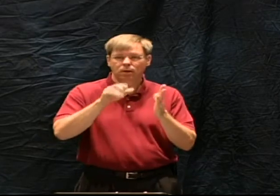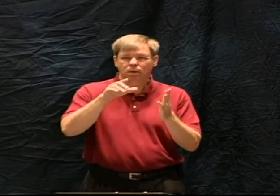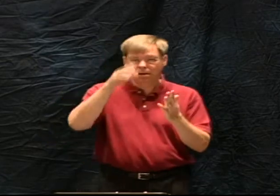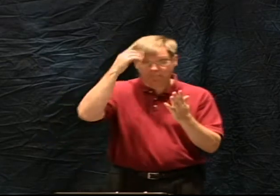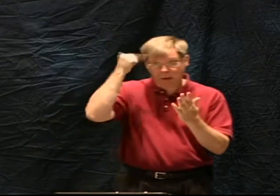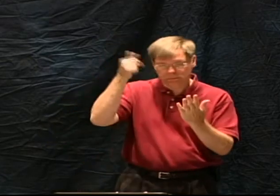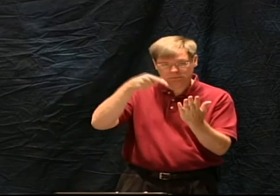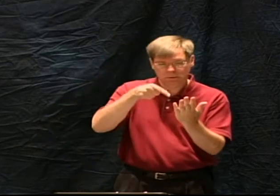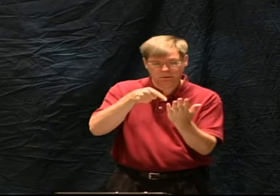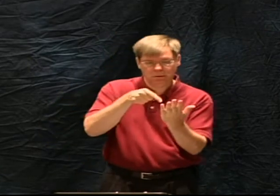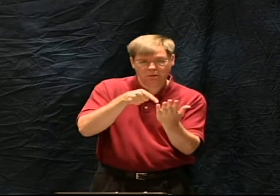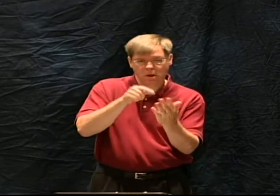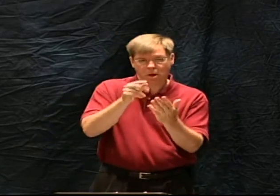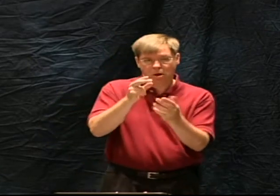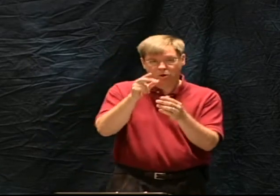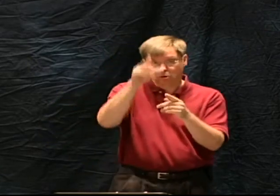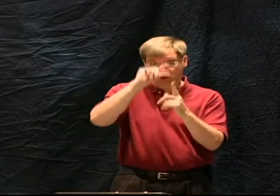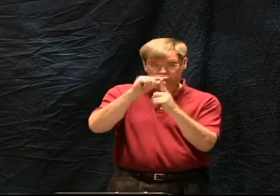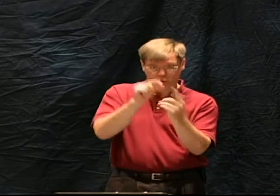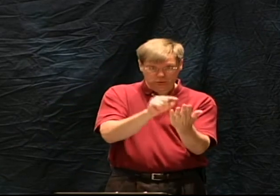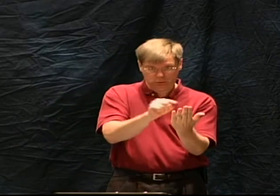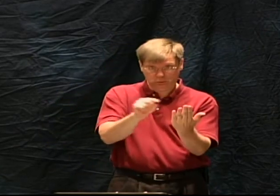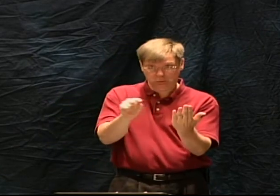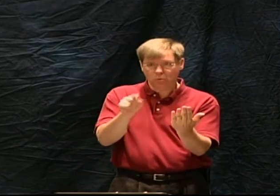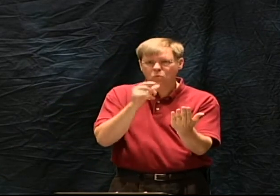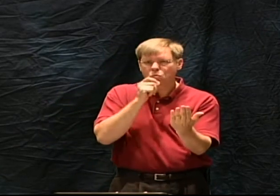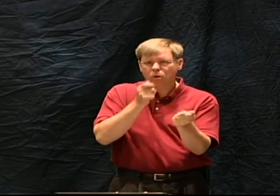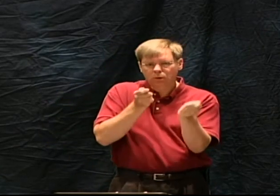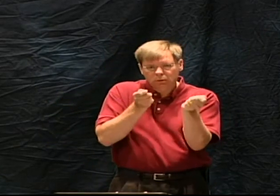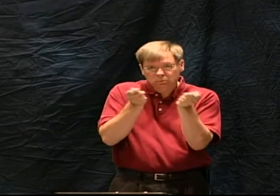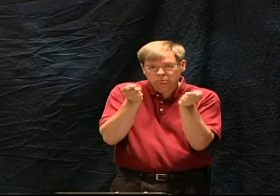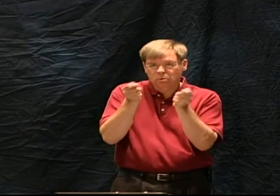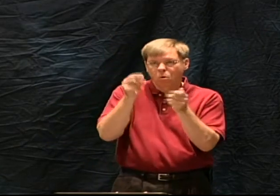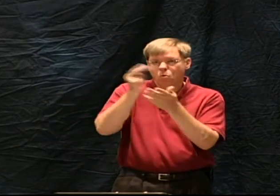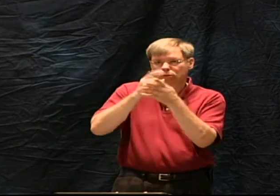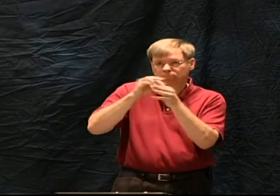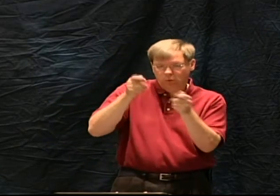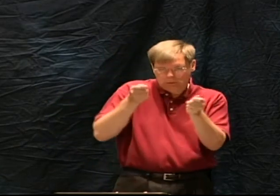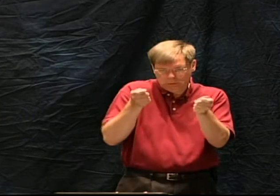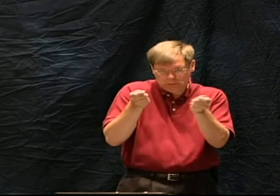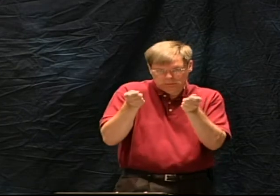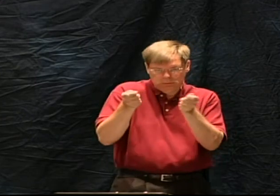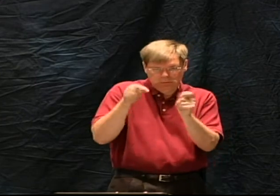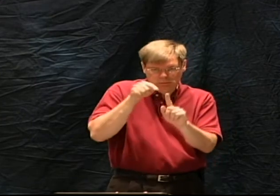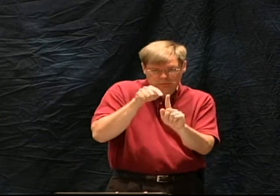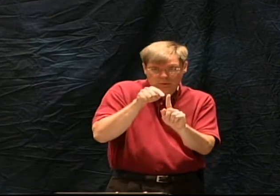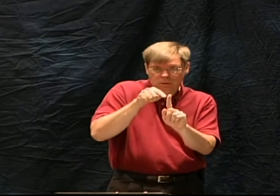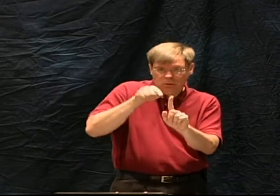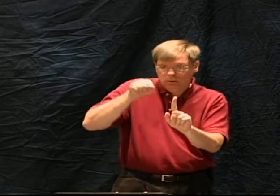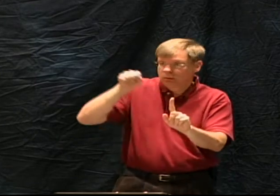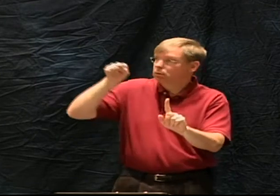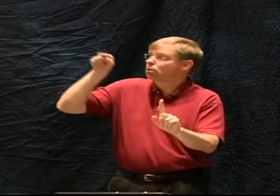another key area is that it's the Holy Spirit